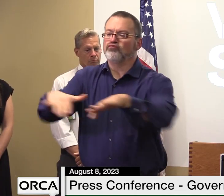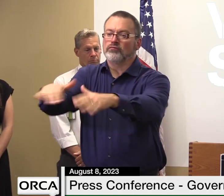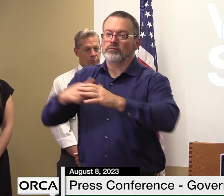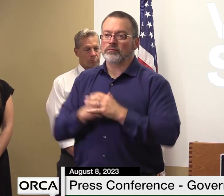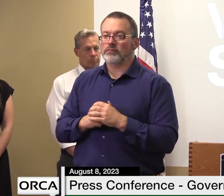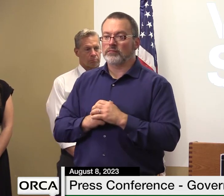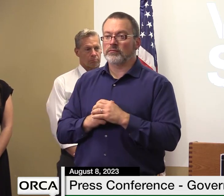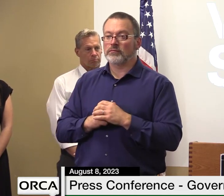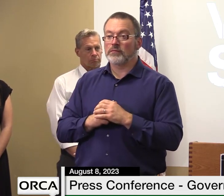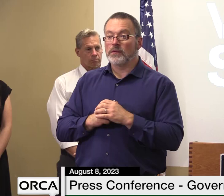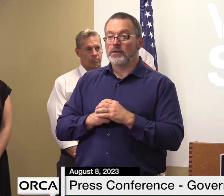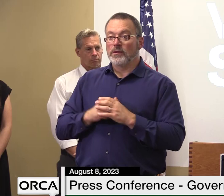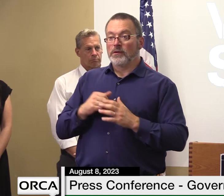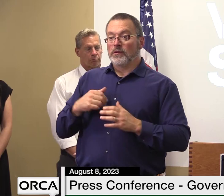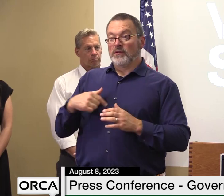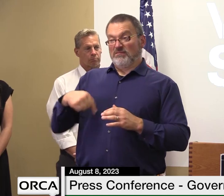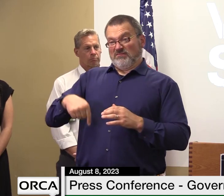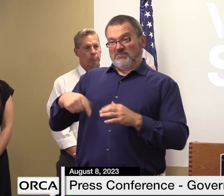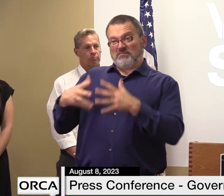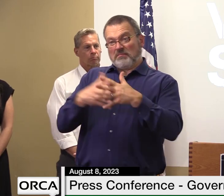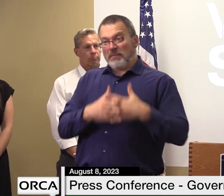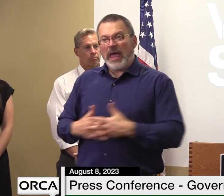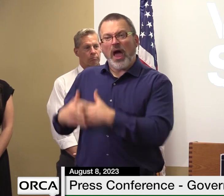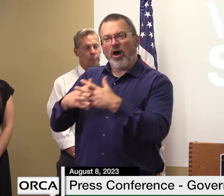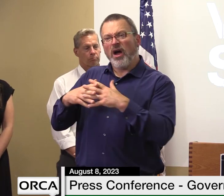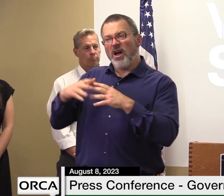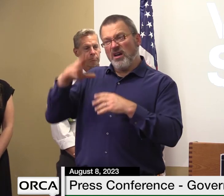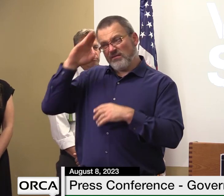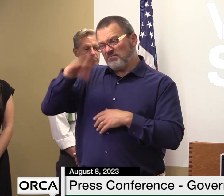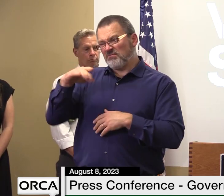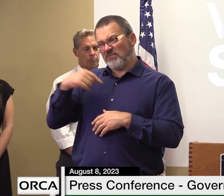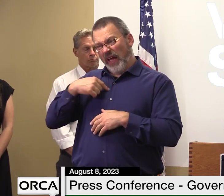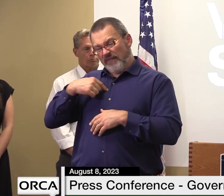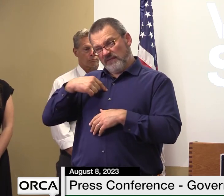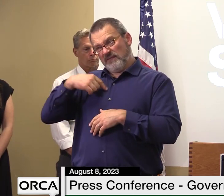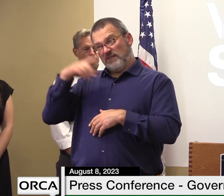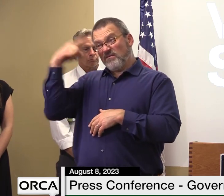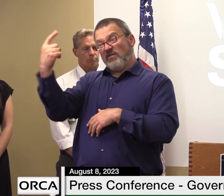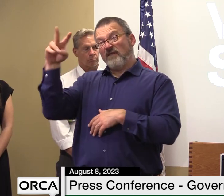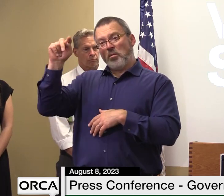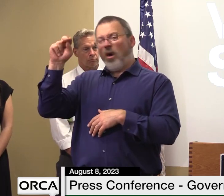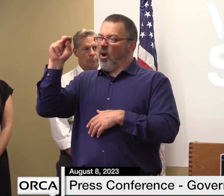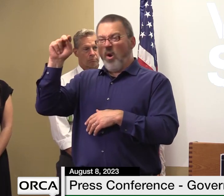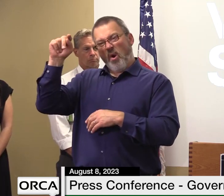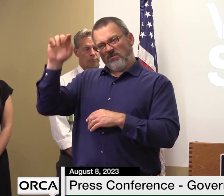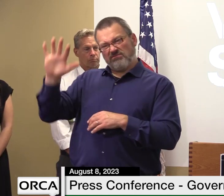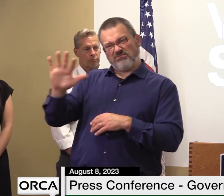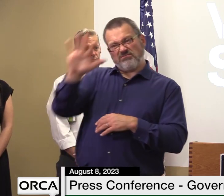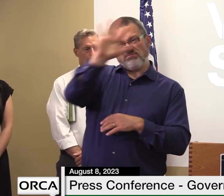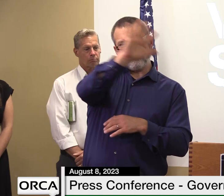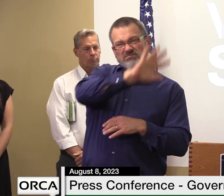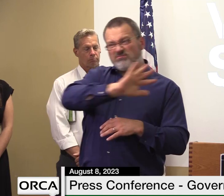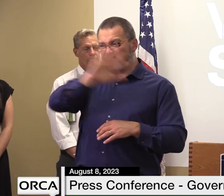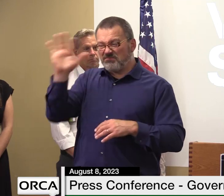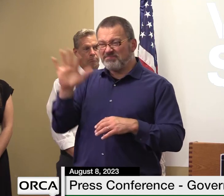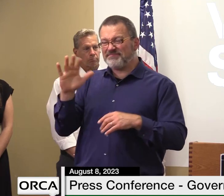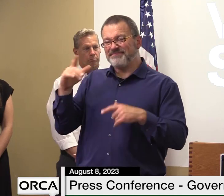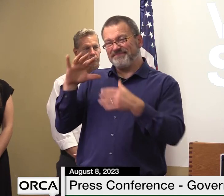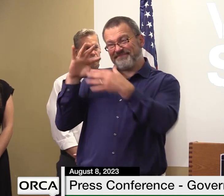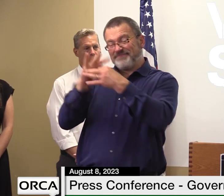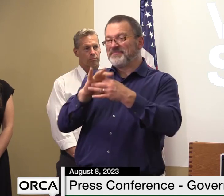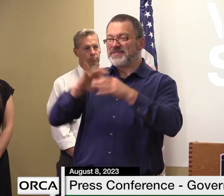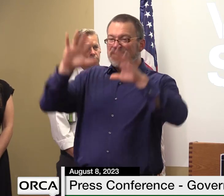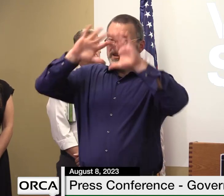faces more frequent and unpredictable damage from severe weather events the devastating impacts of climate change are evident these funds